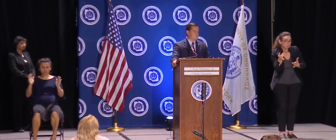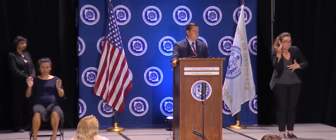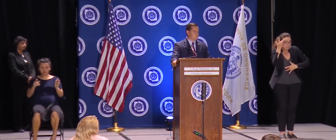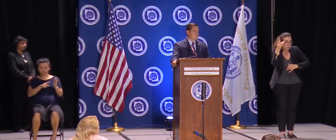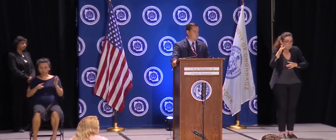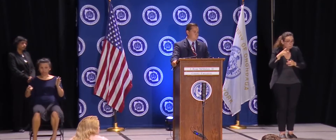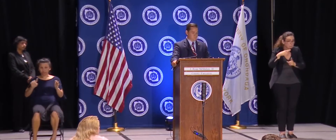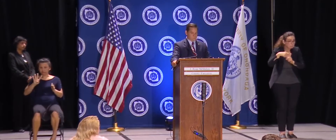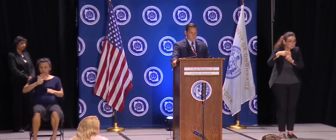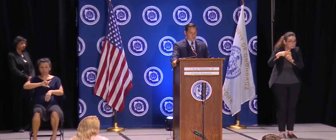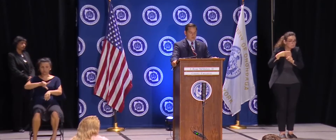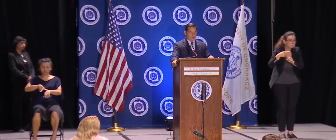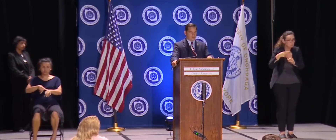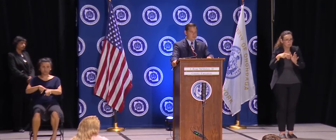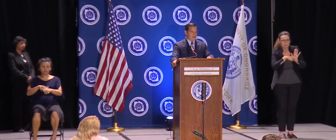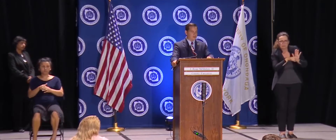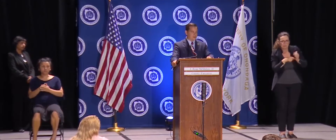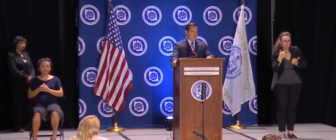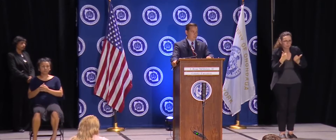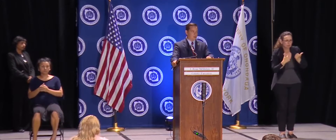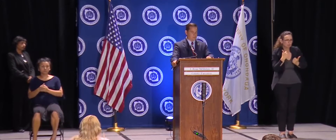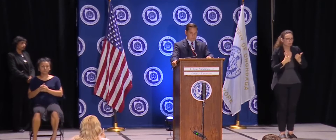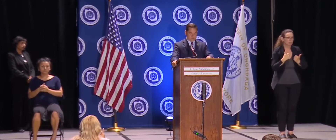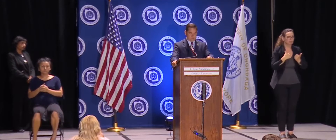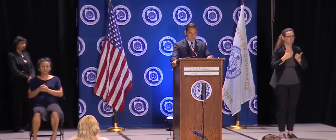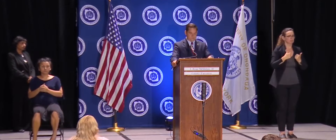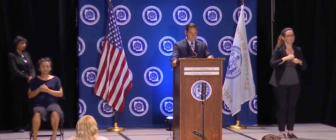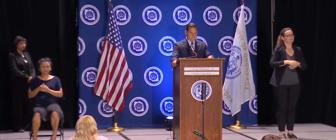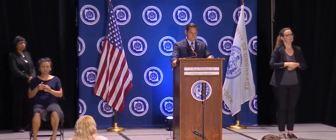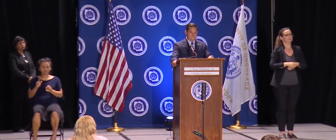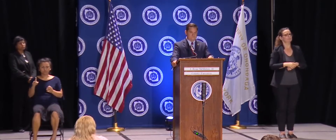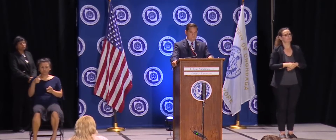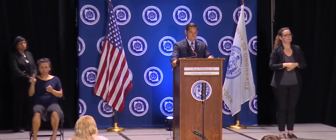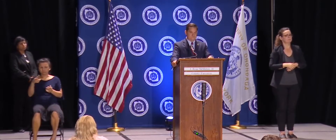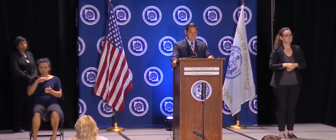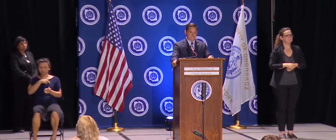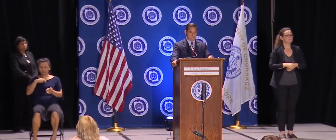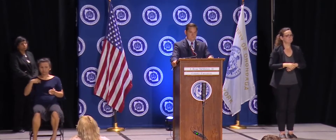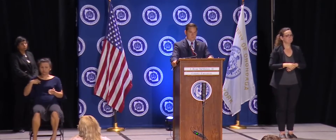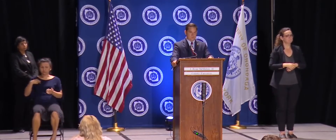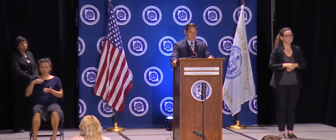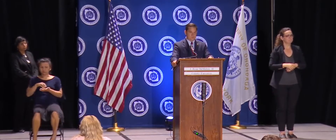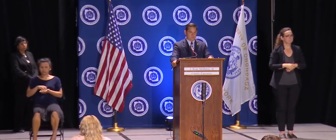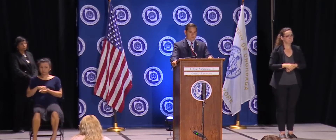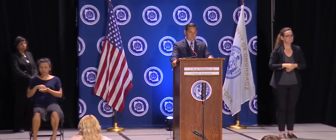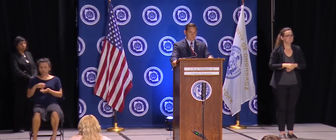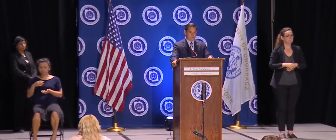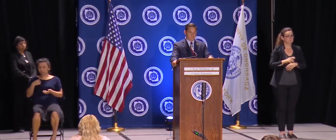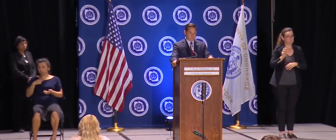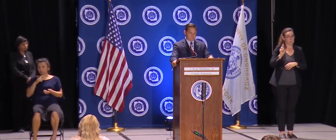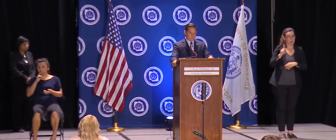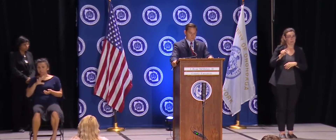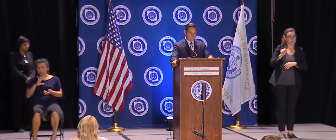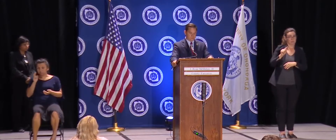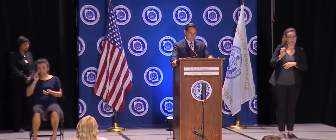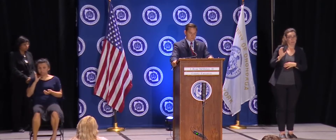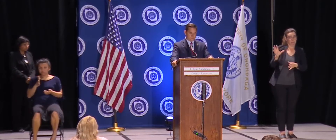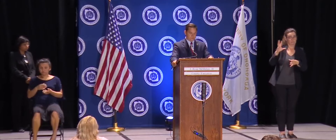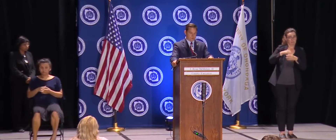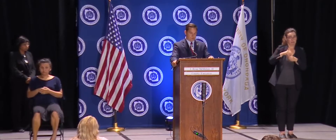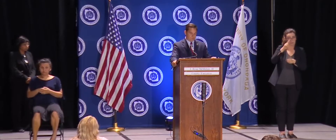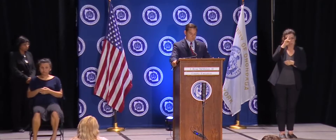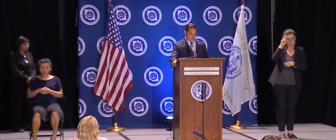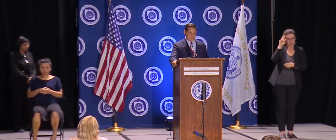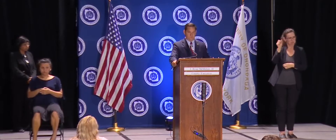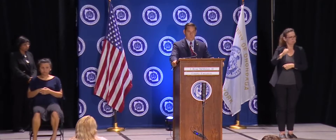That'll be at upstate? Not sure exactly yet, but probably. Is that optional for a student or teacher sent home with coronavirus symptoms?